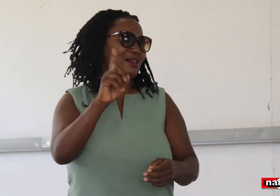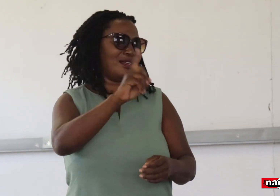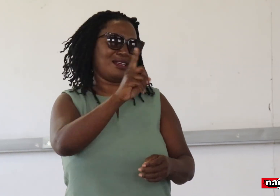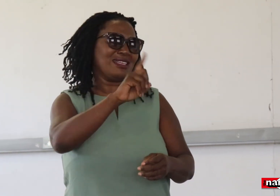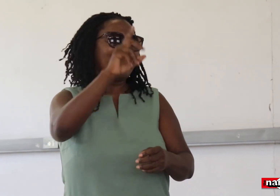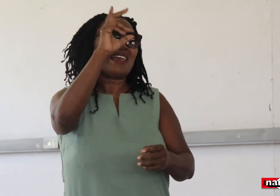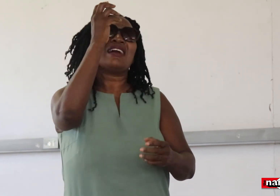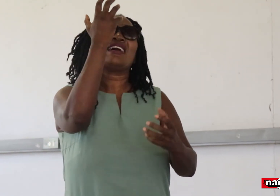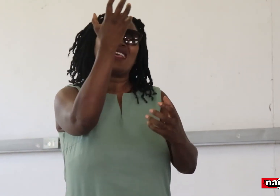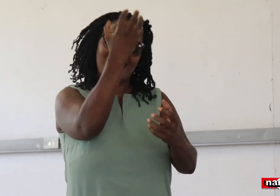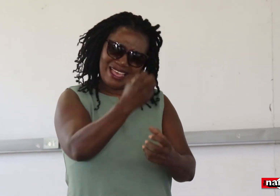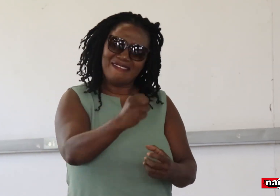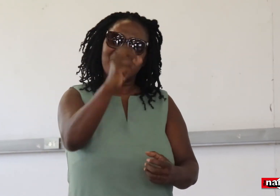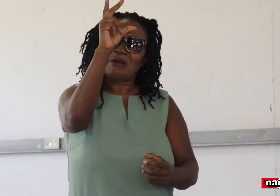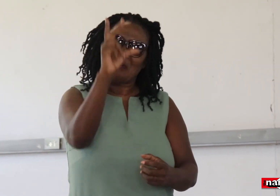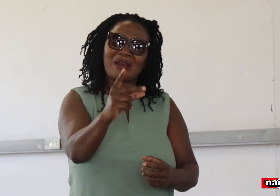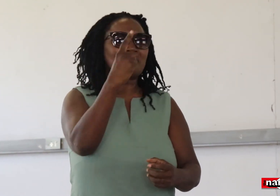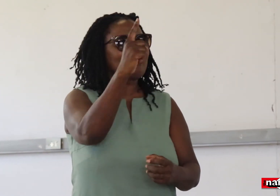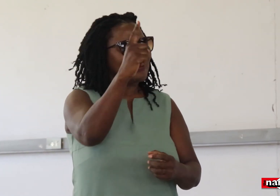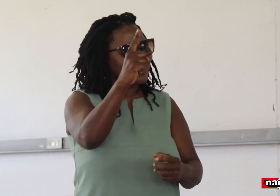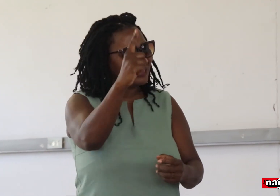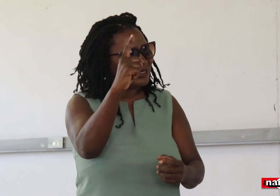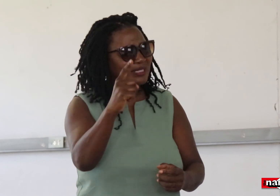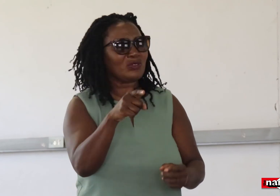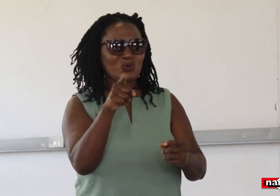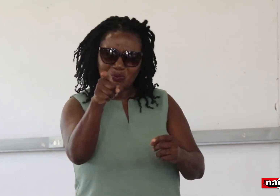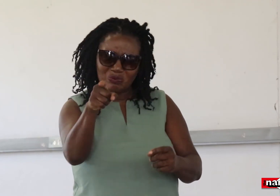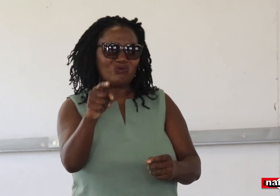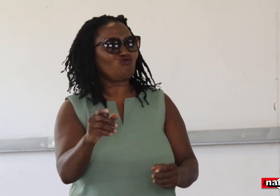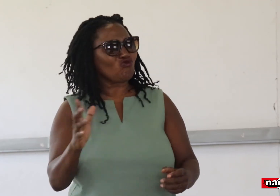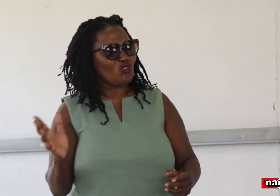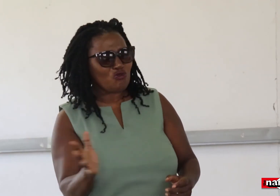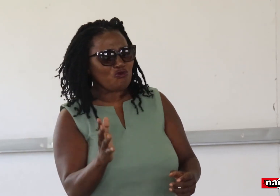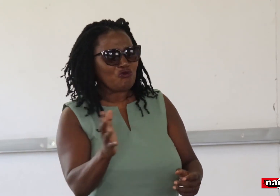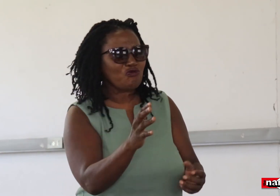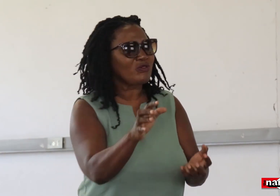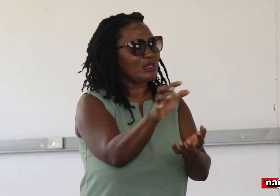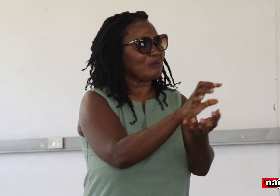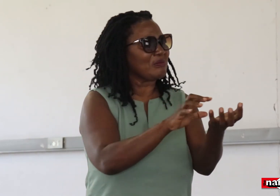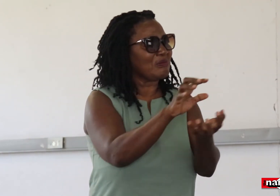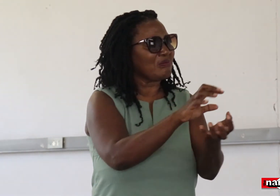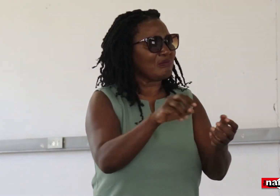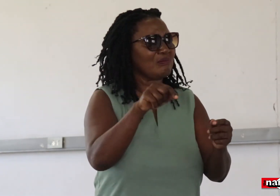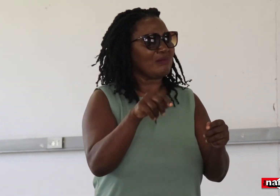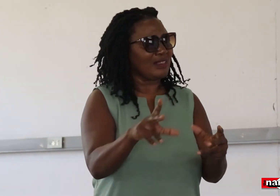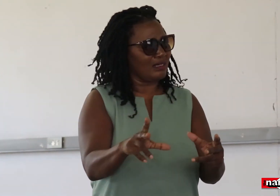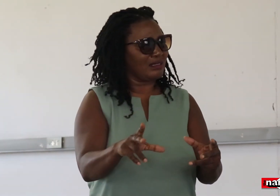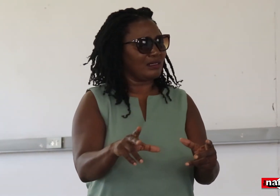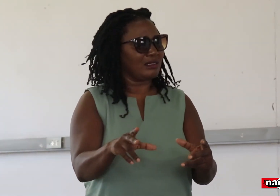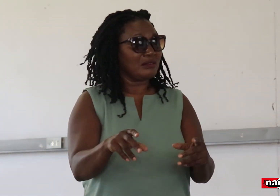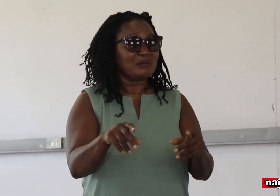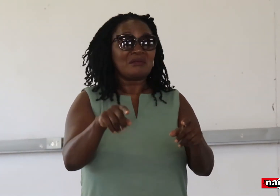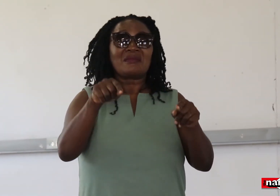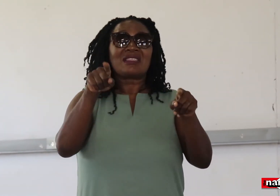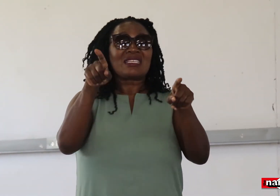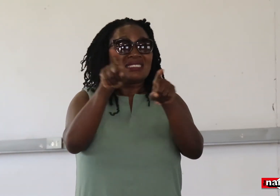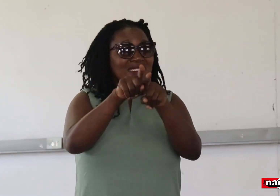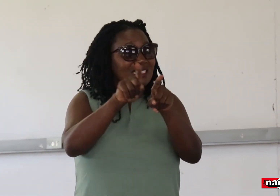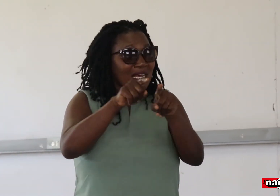So, it is not that we disabled people are not doing good. There are people who are behind promoting